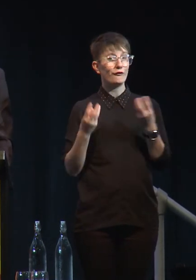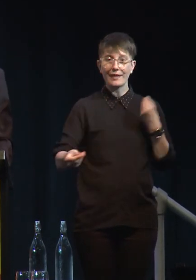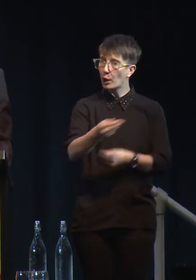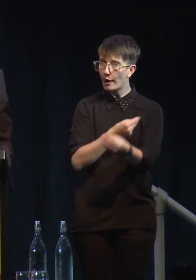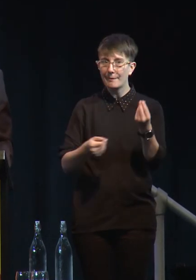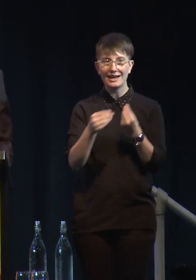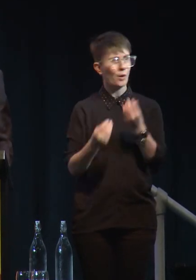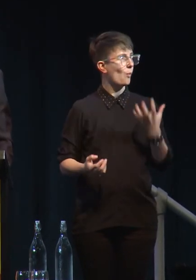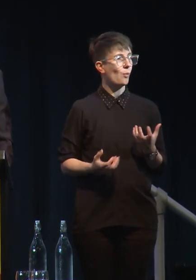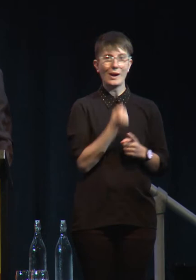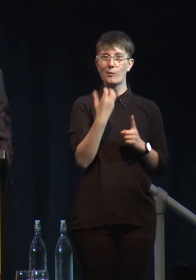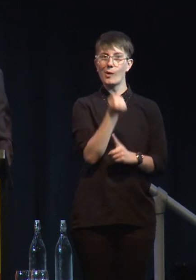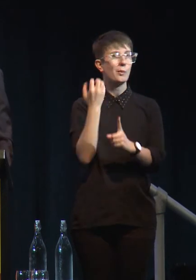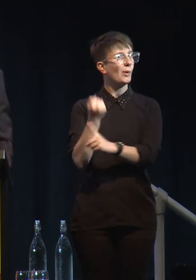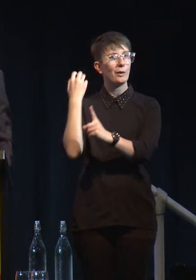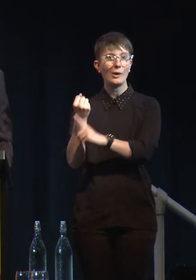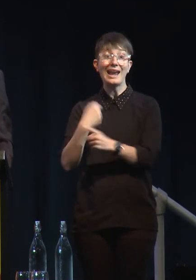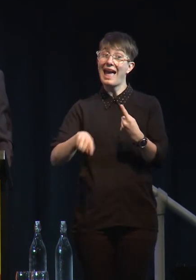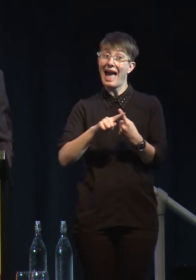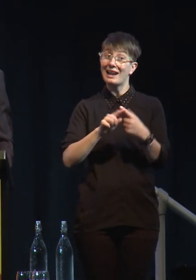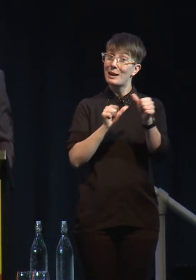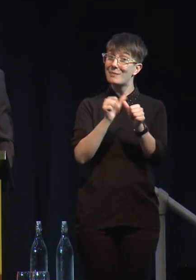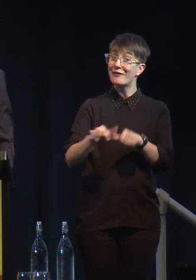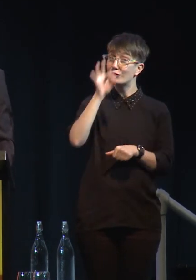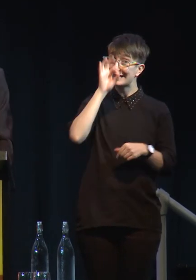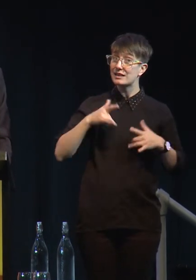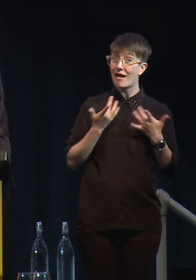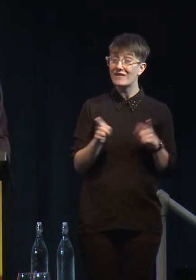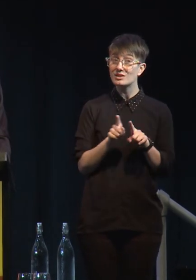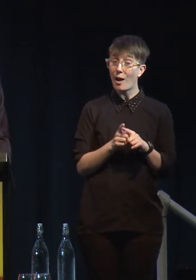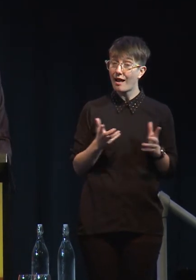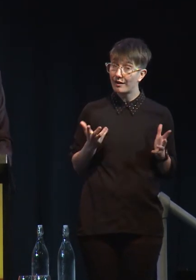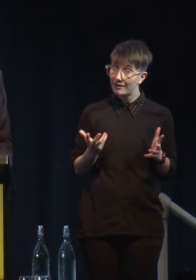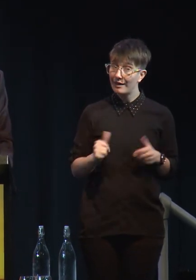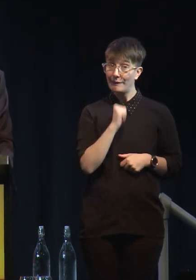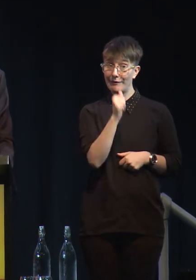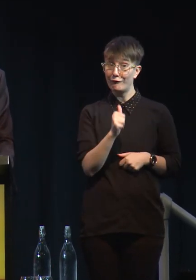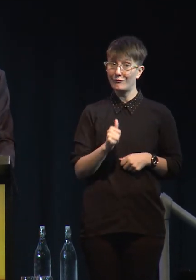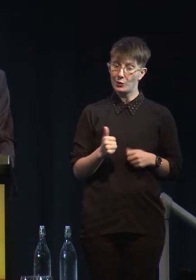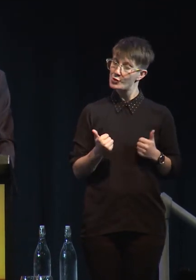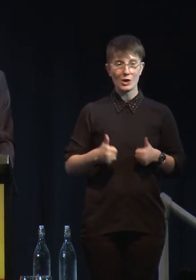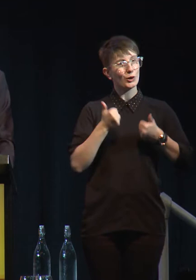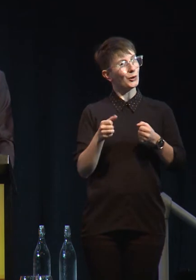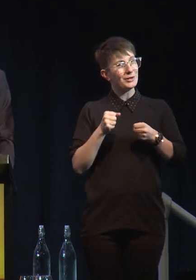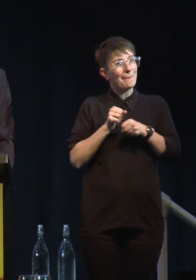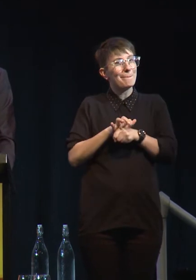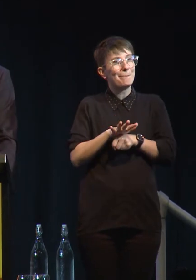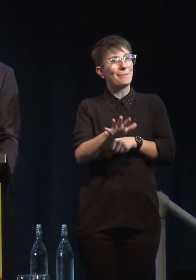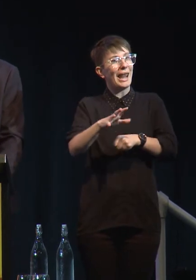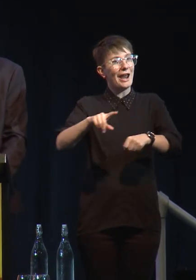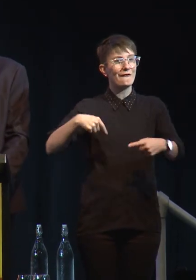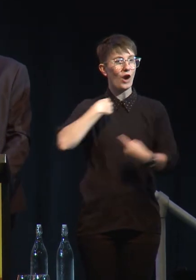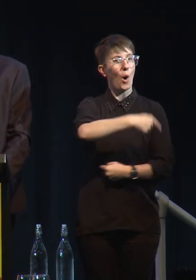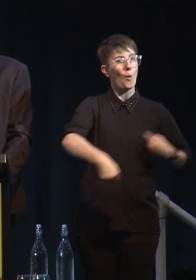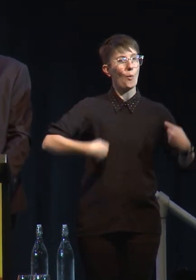and yes, it's good for your sex life, too. Because if you've got good blood flow in your